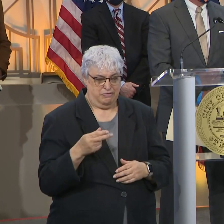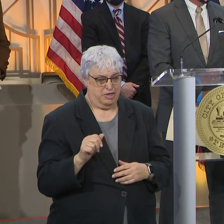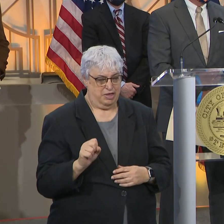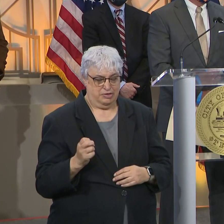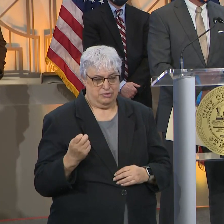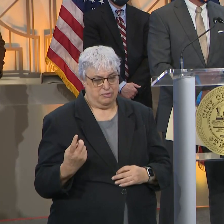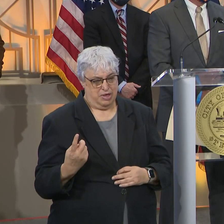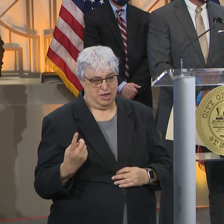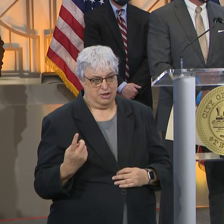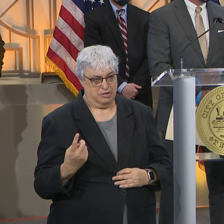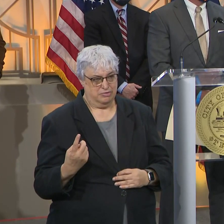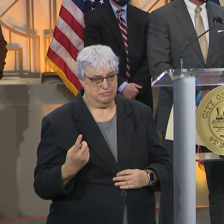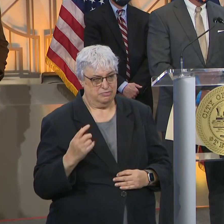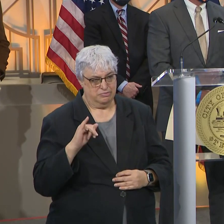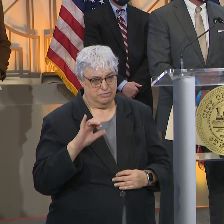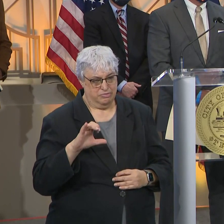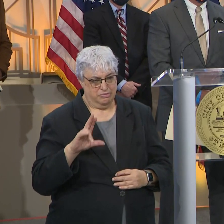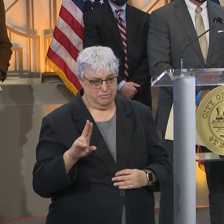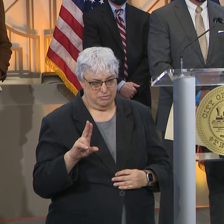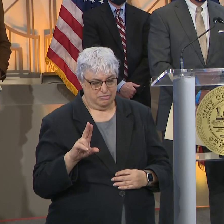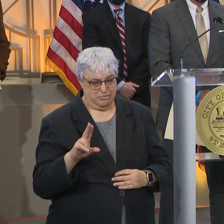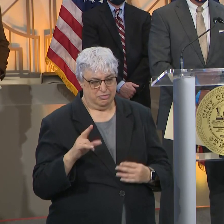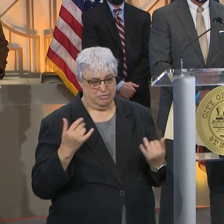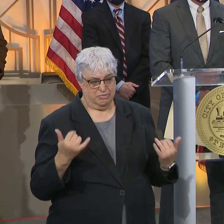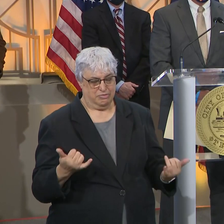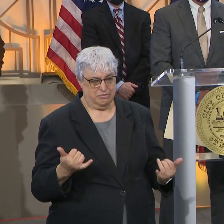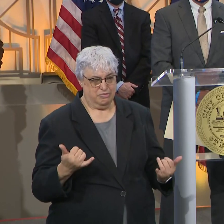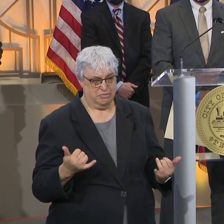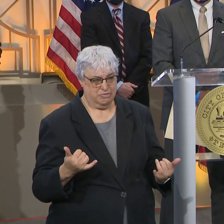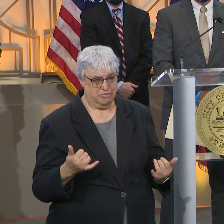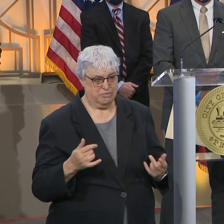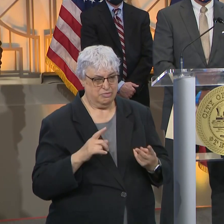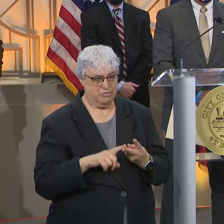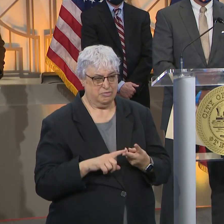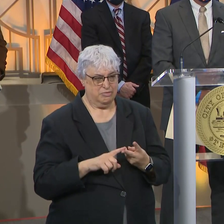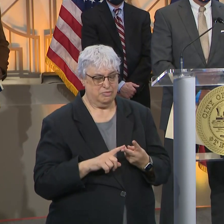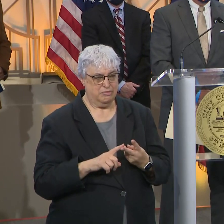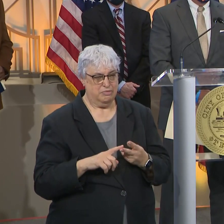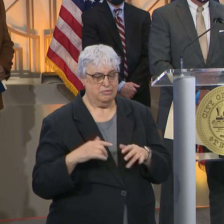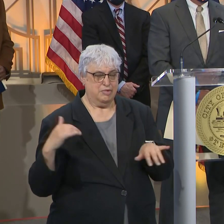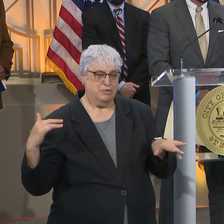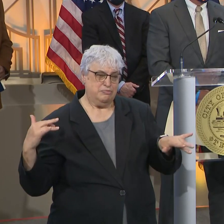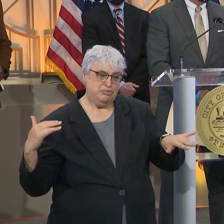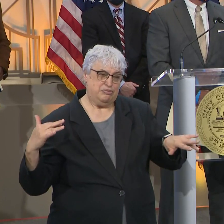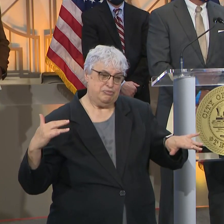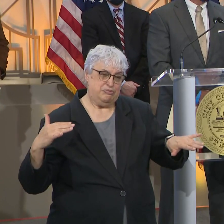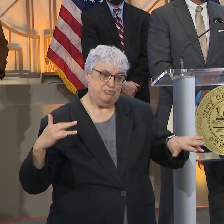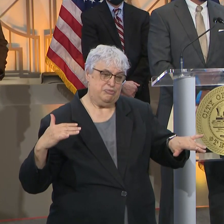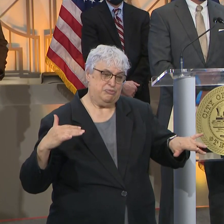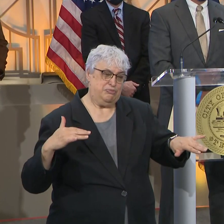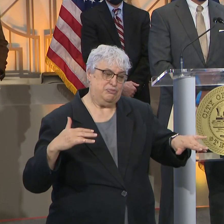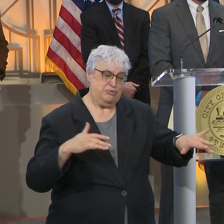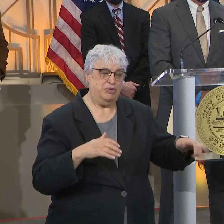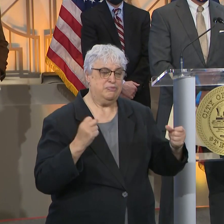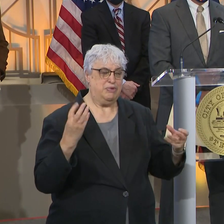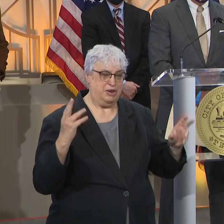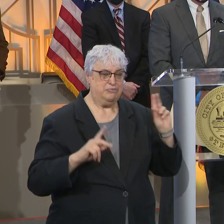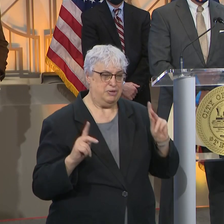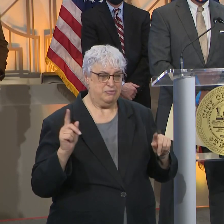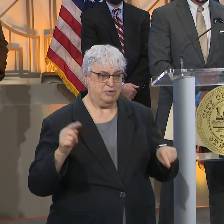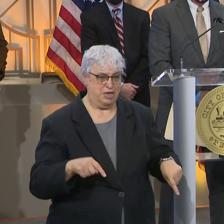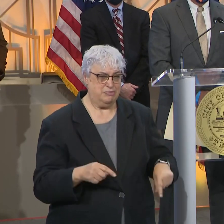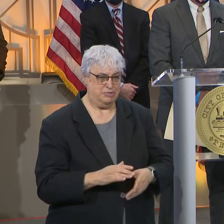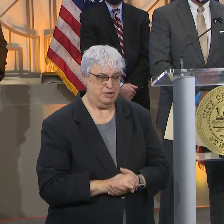their standard ICU capacity, and they are into their surge already, and a fairly good percentage of that as well.